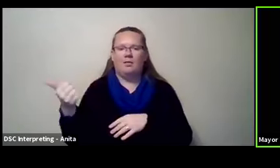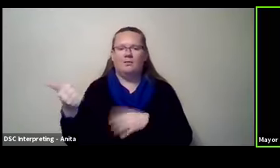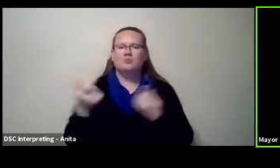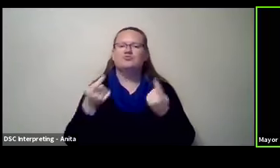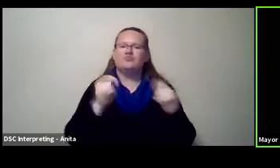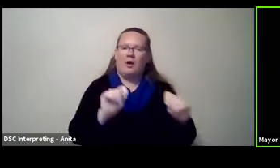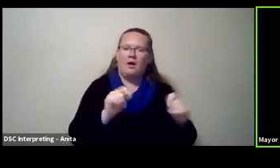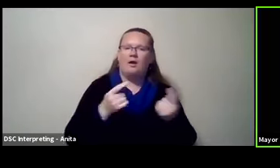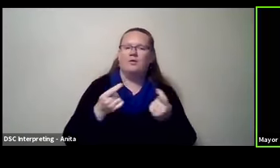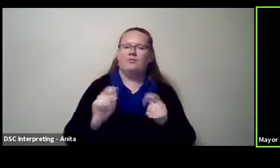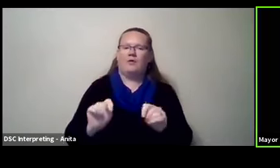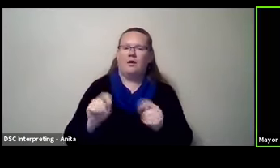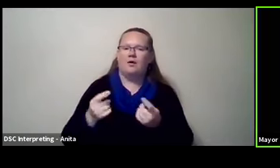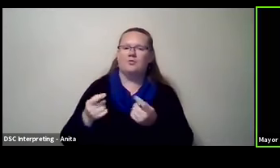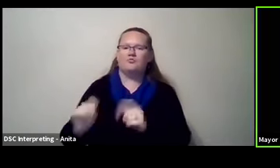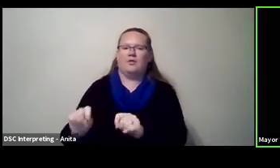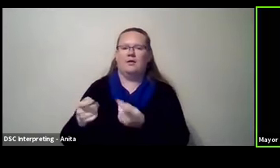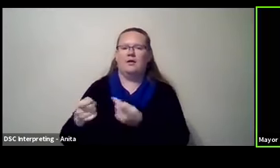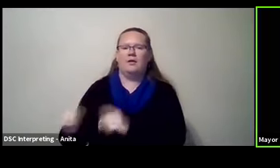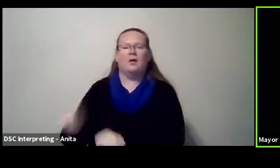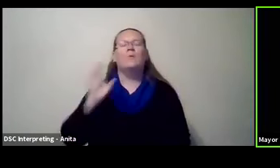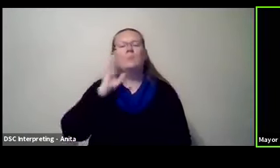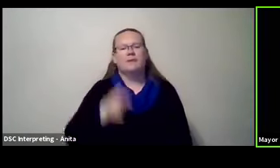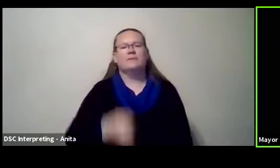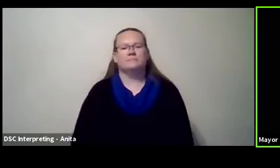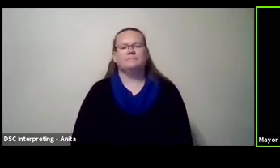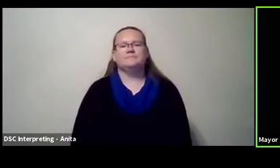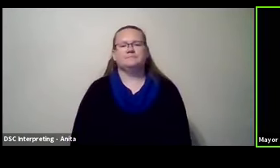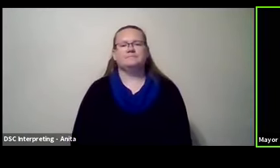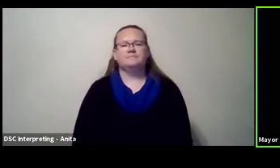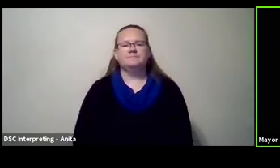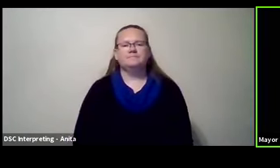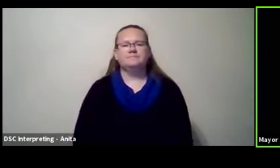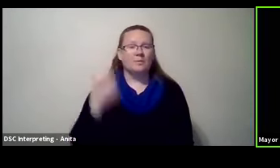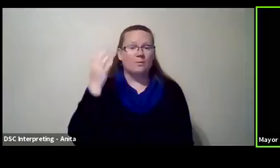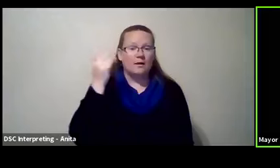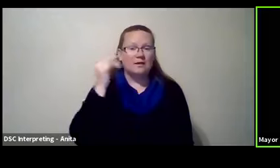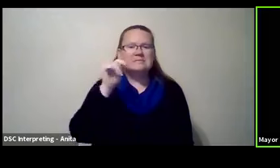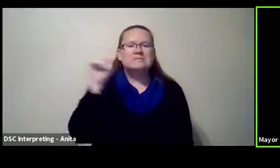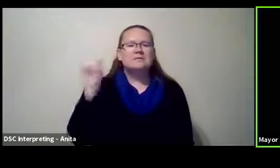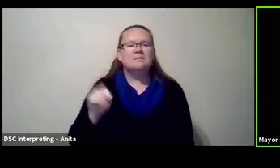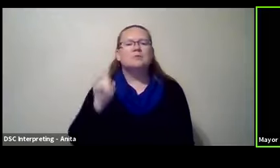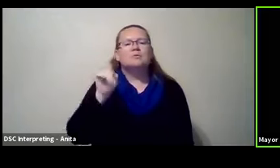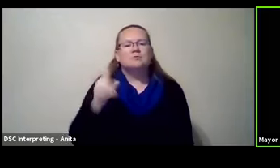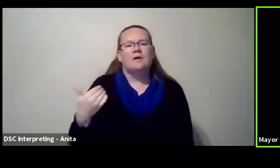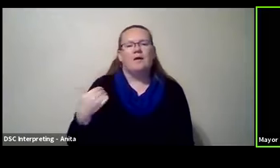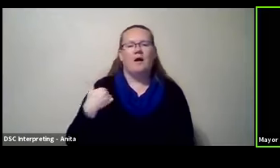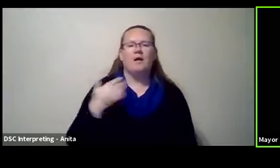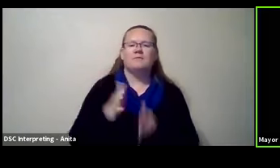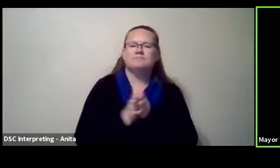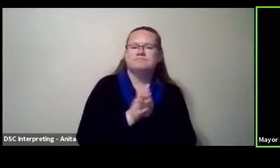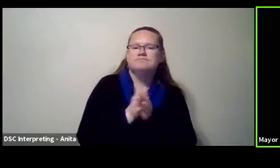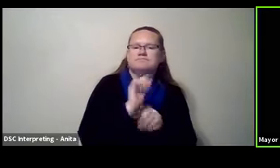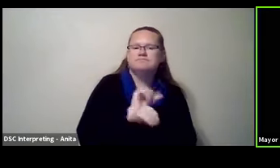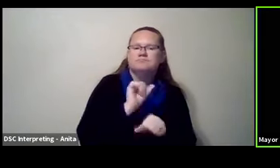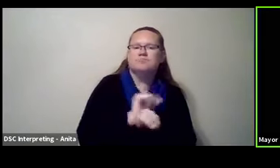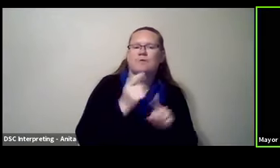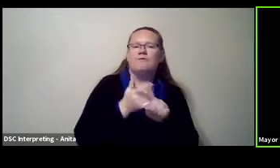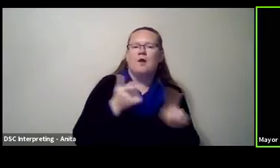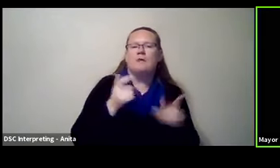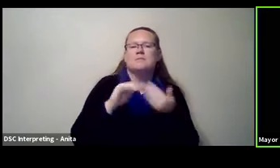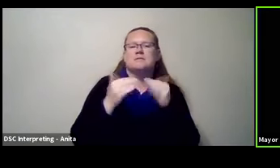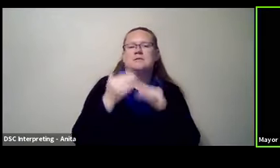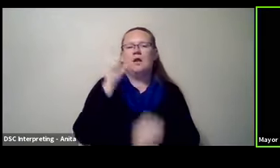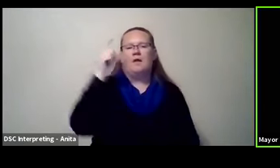wall, um, because, um, Toledo deserves effort and energy, uh, from its city government. We're not